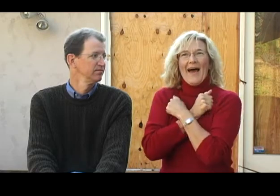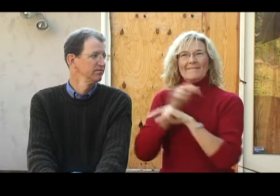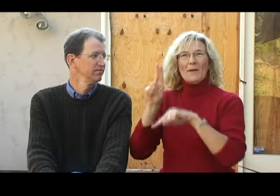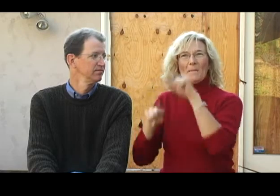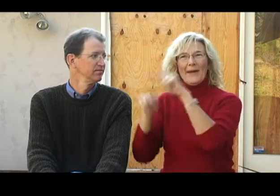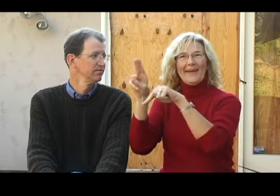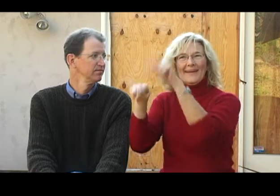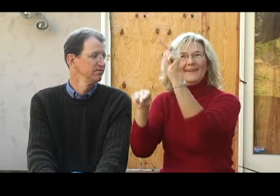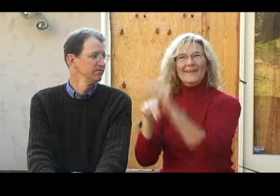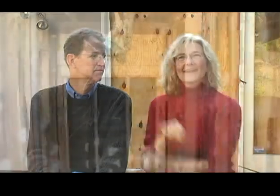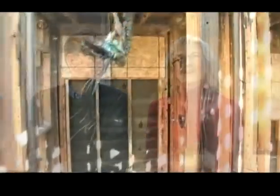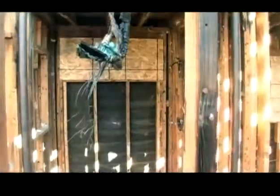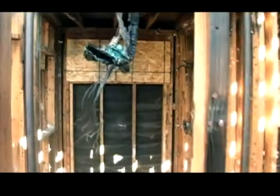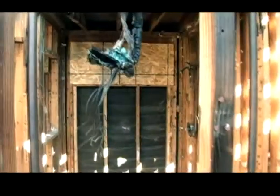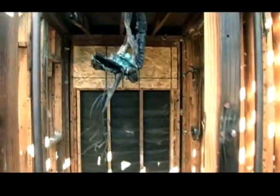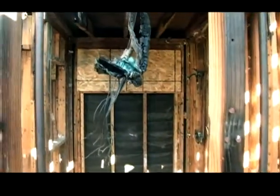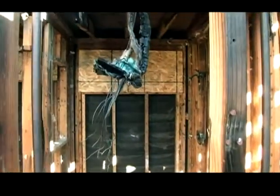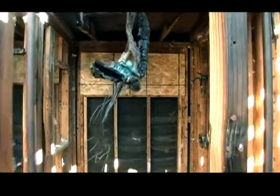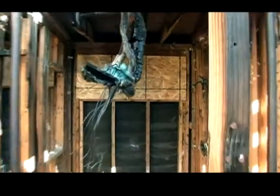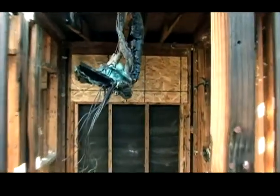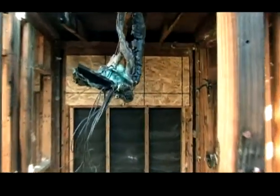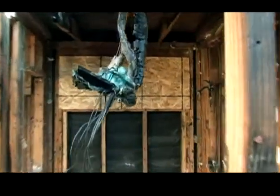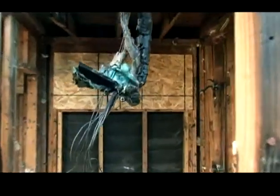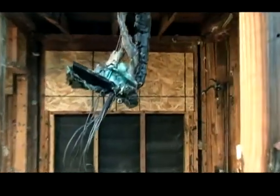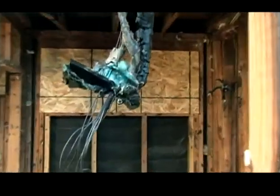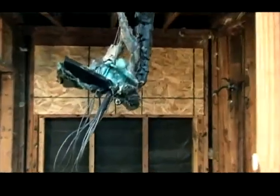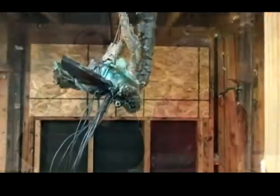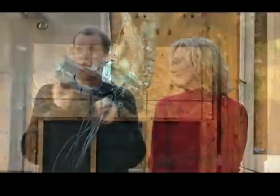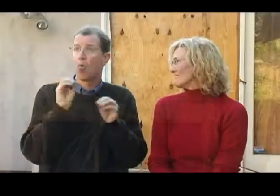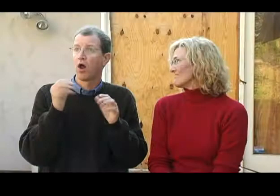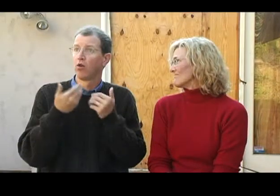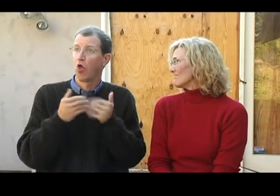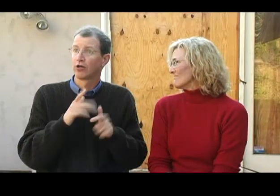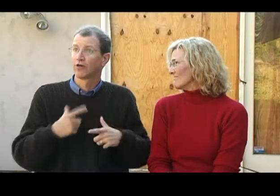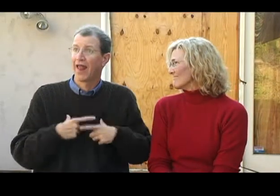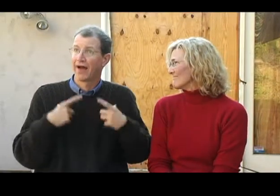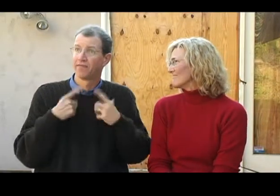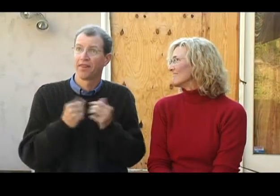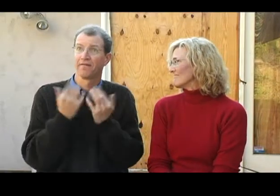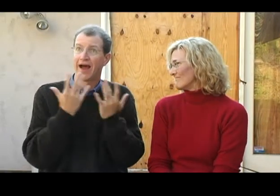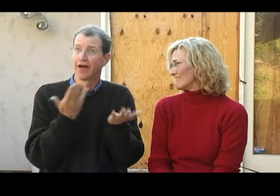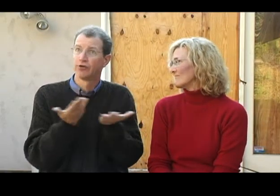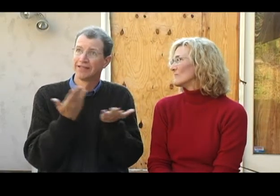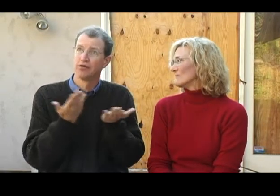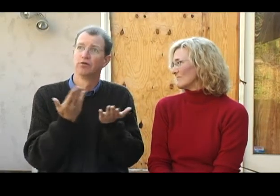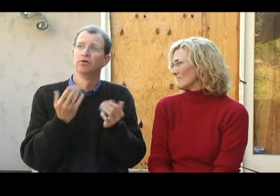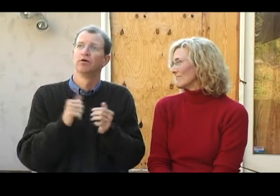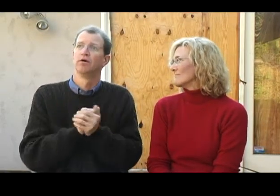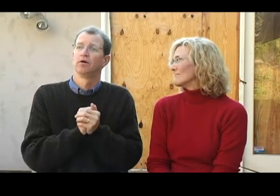love built. We do count our blessings that no one lost their lives in the fire here,